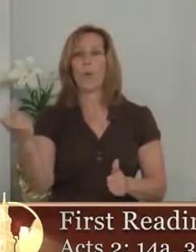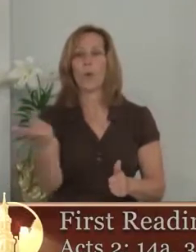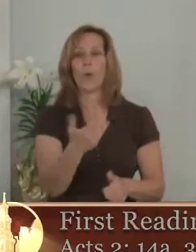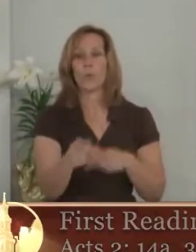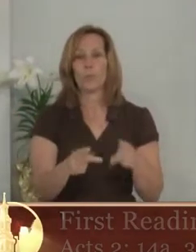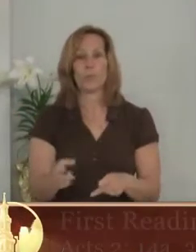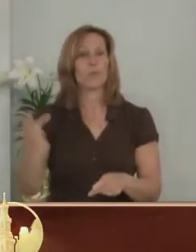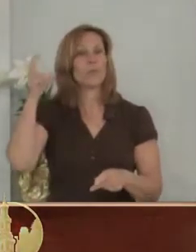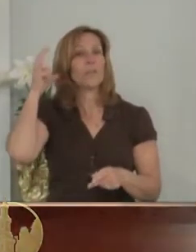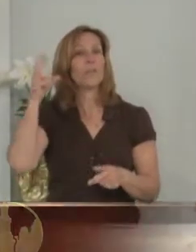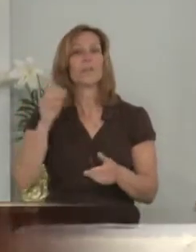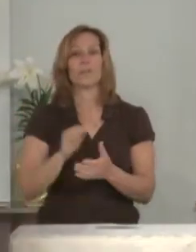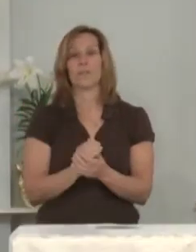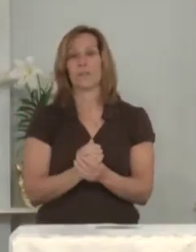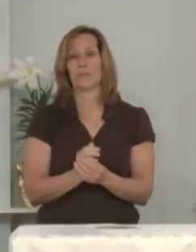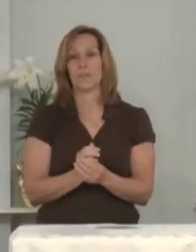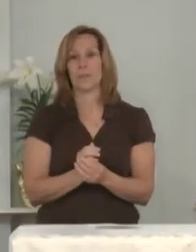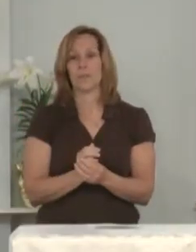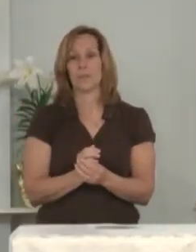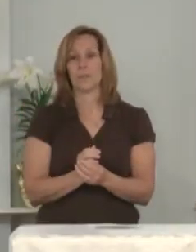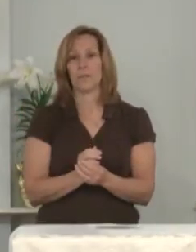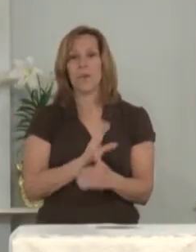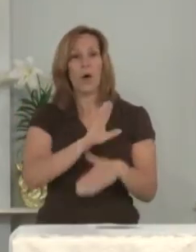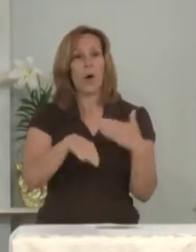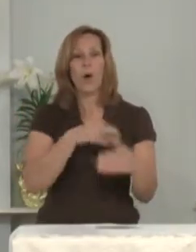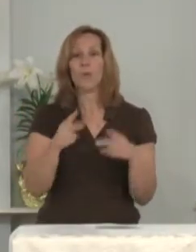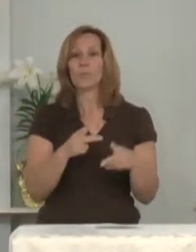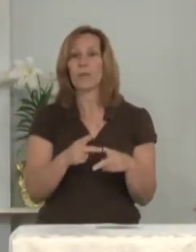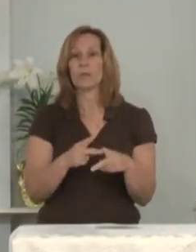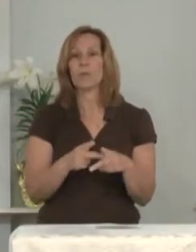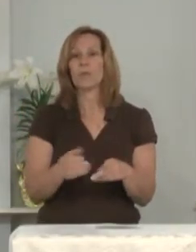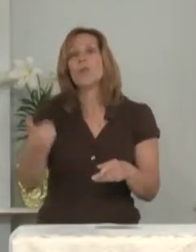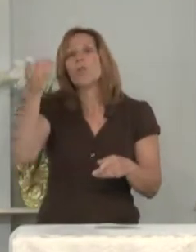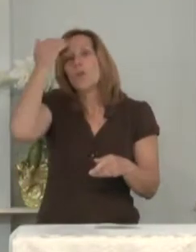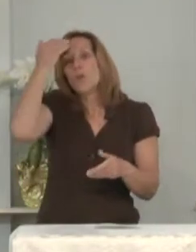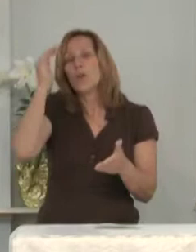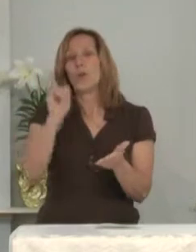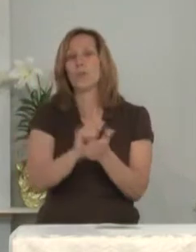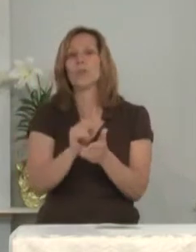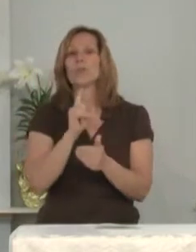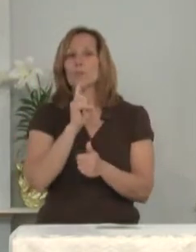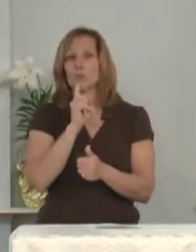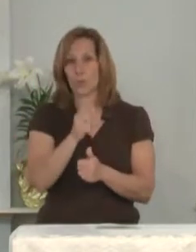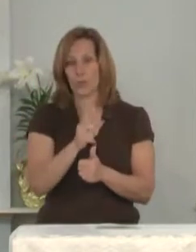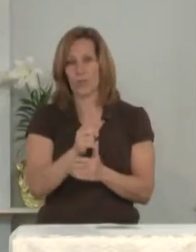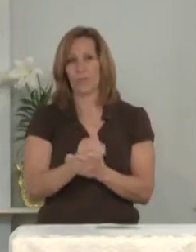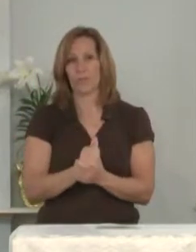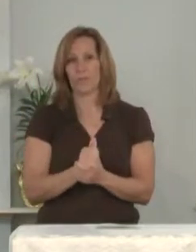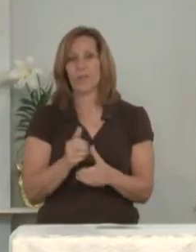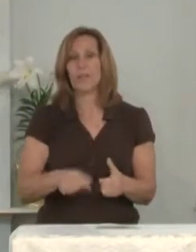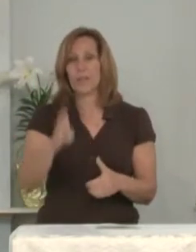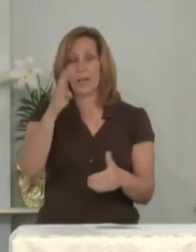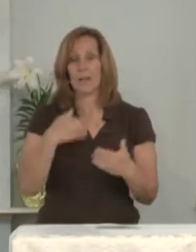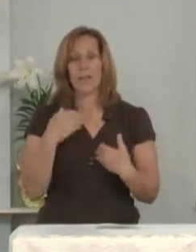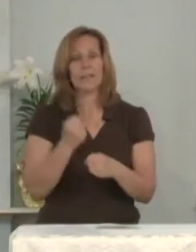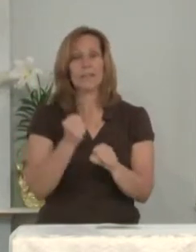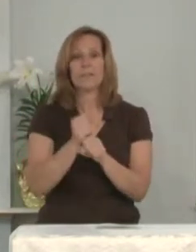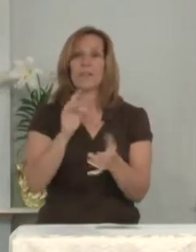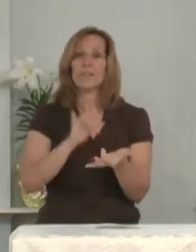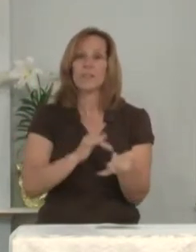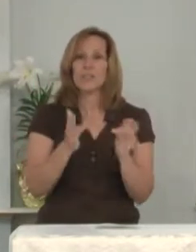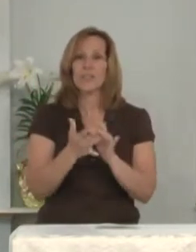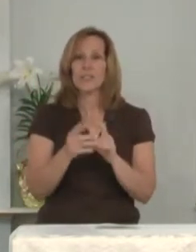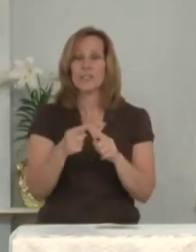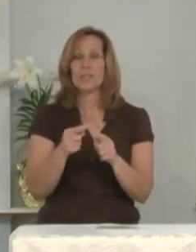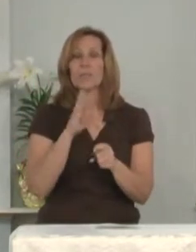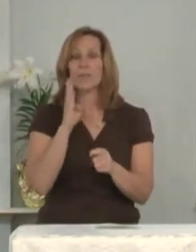people could hear. So all the people should know this truly. God has made Jesus to